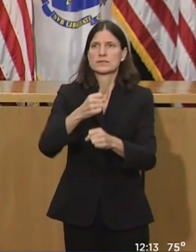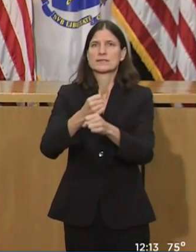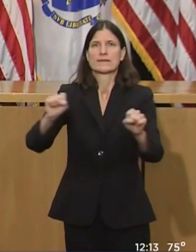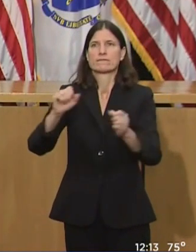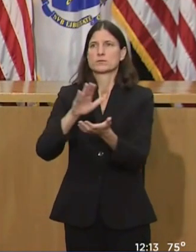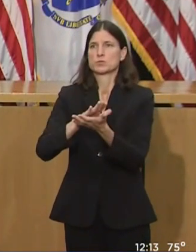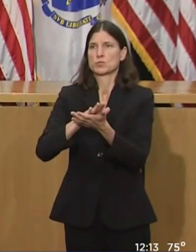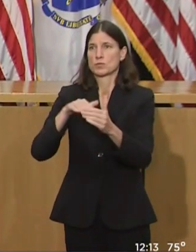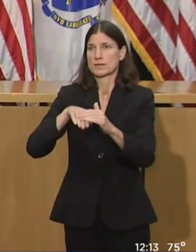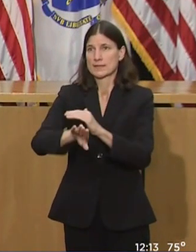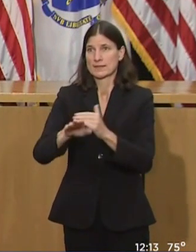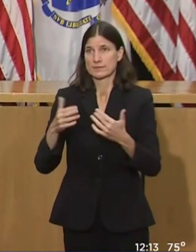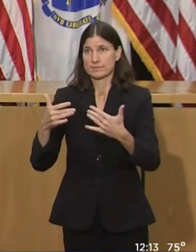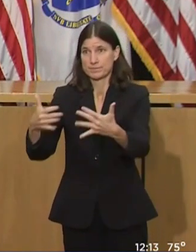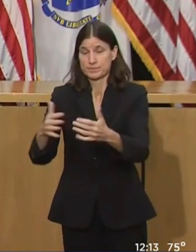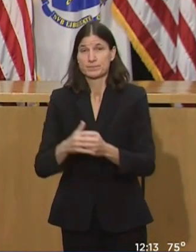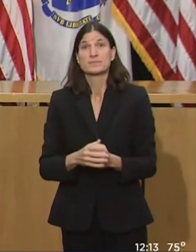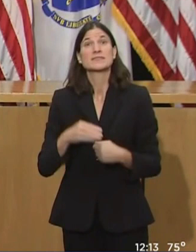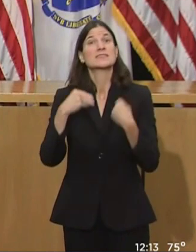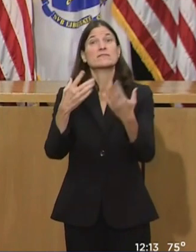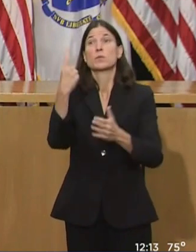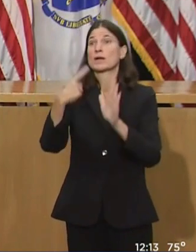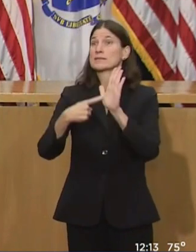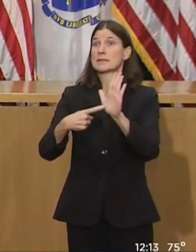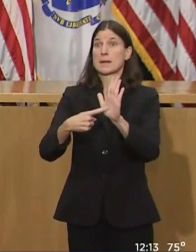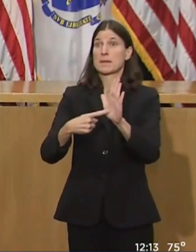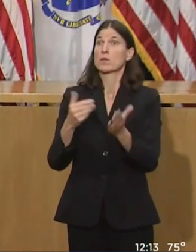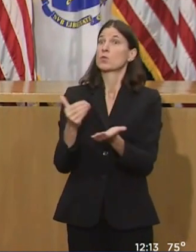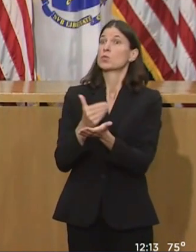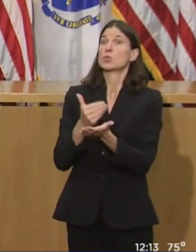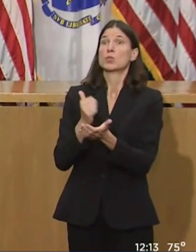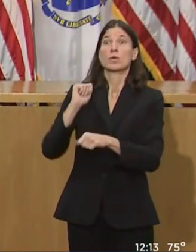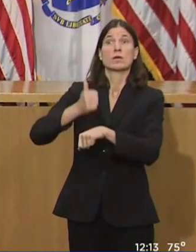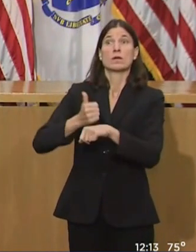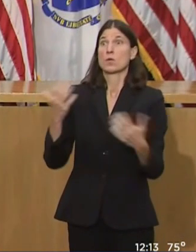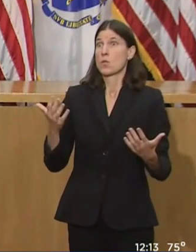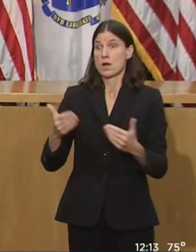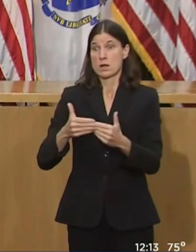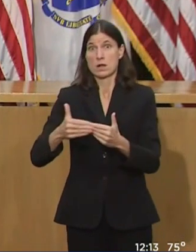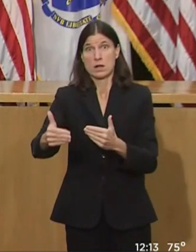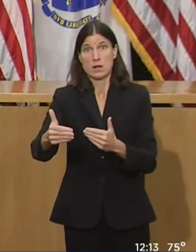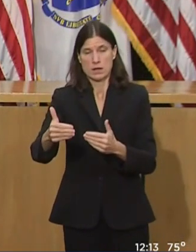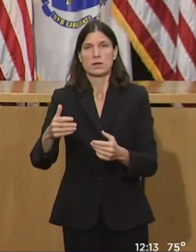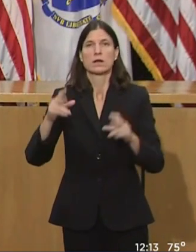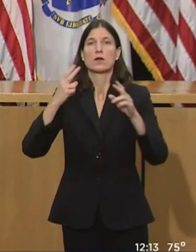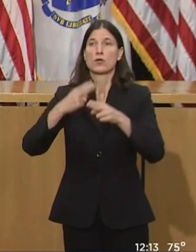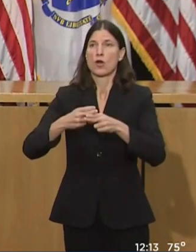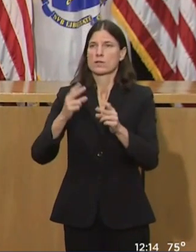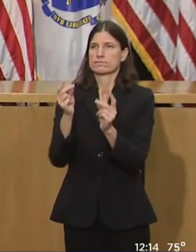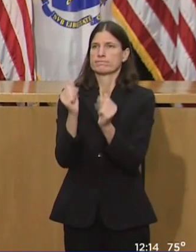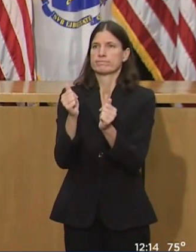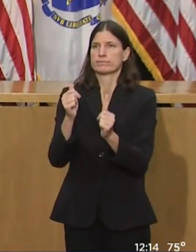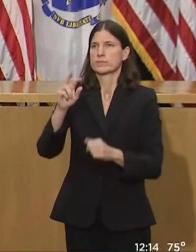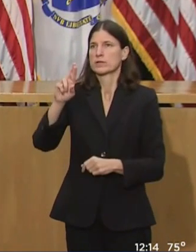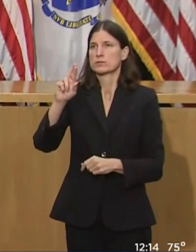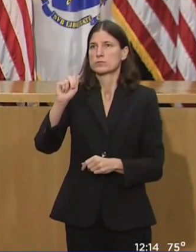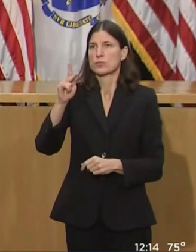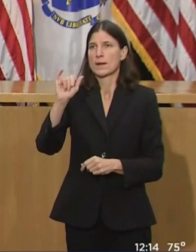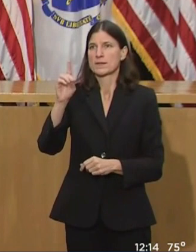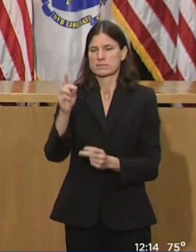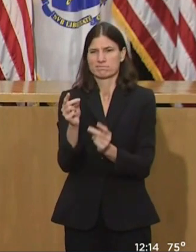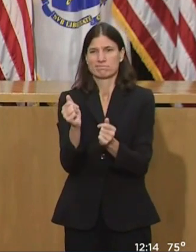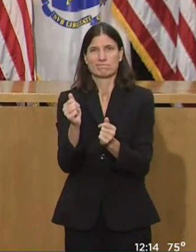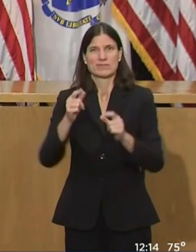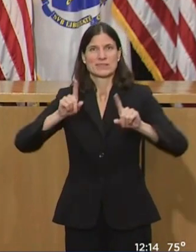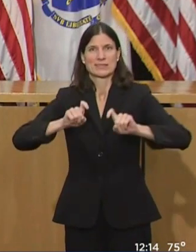in the Commonwealth. First, we'll implement a rapid response testing program for K-12 schools across Massachusetts. This program